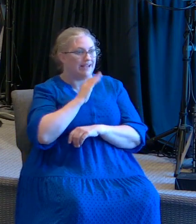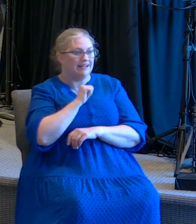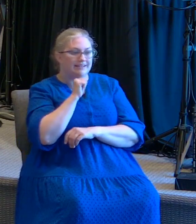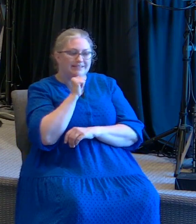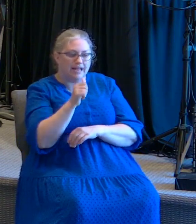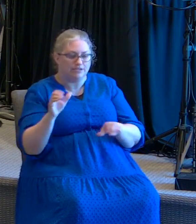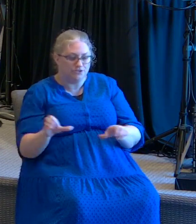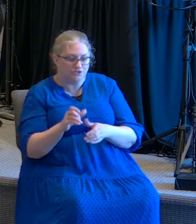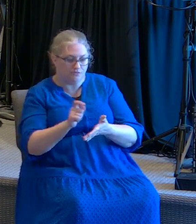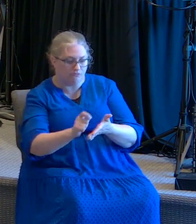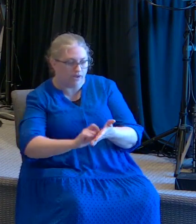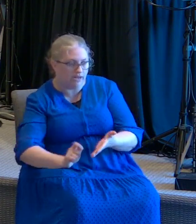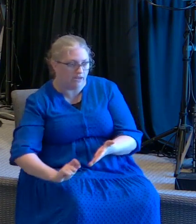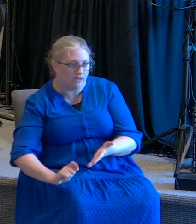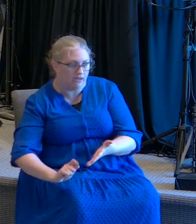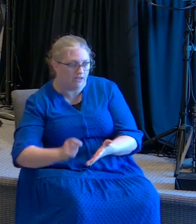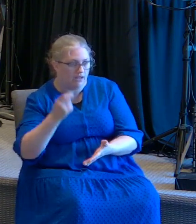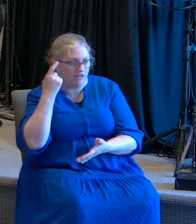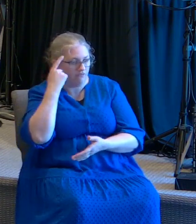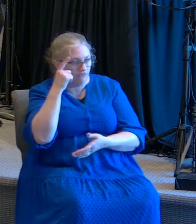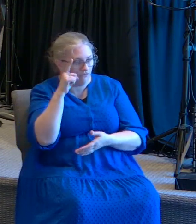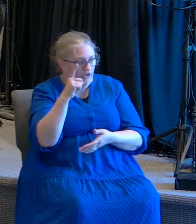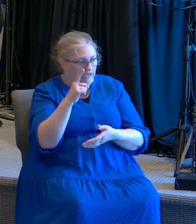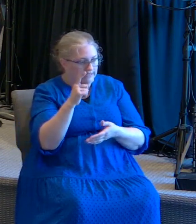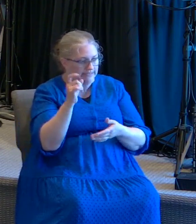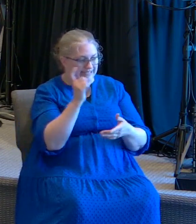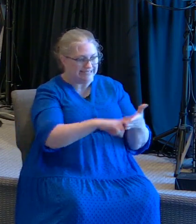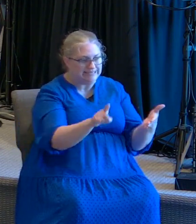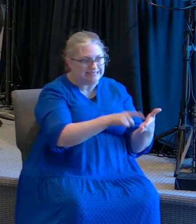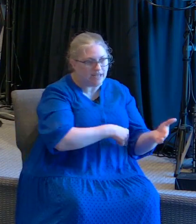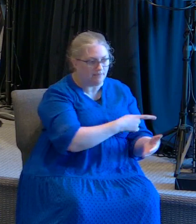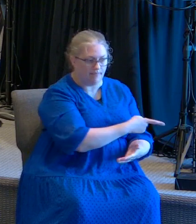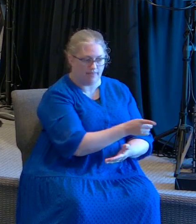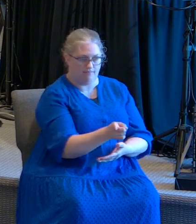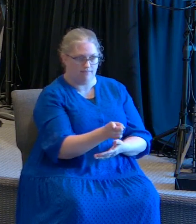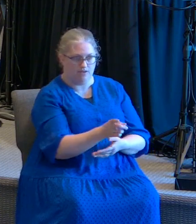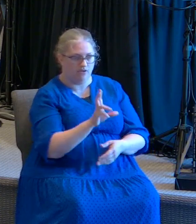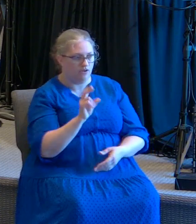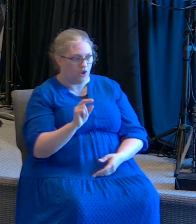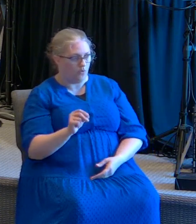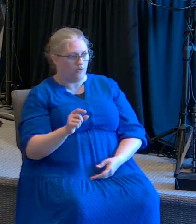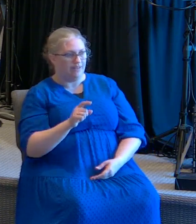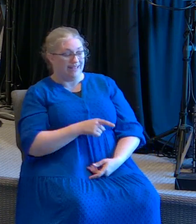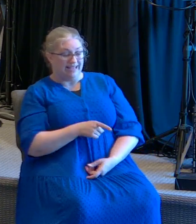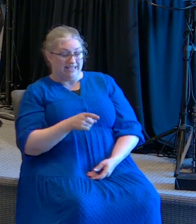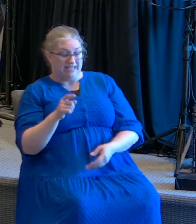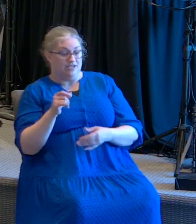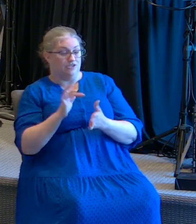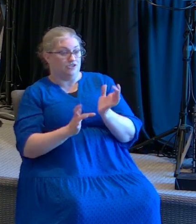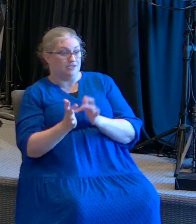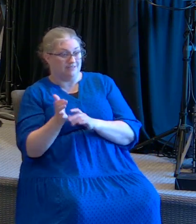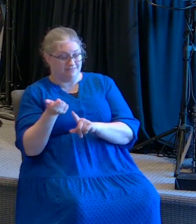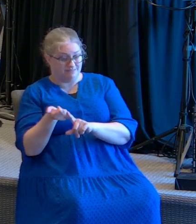hizo para condenar a la gente. He did it to save them. Era para salvarles.